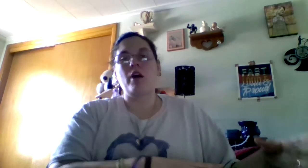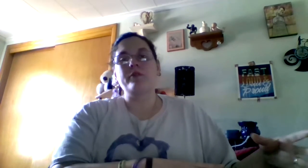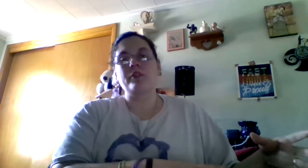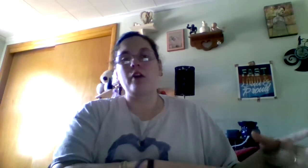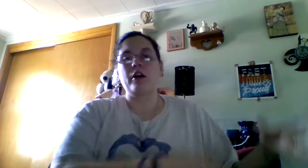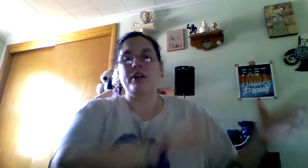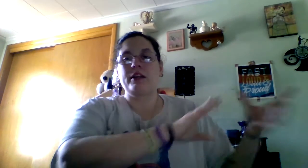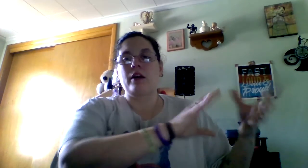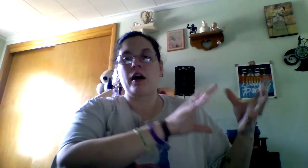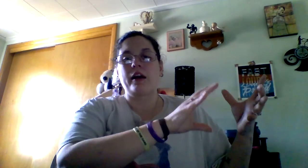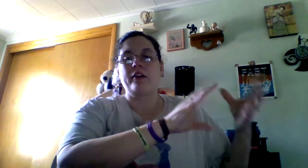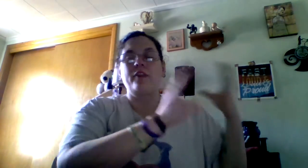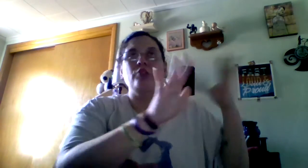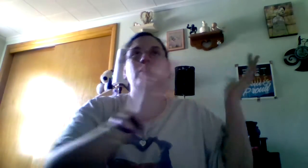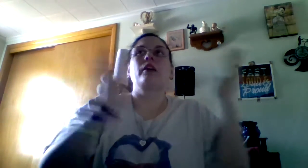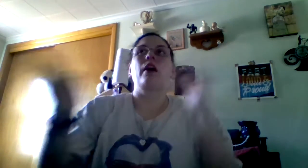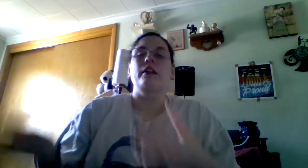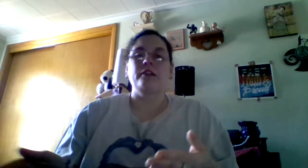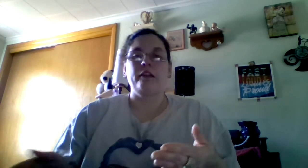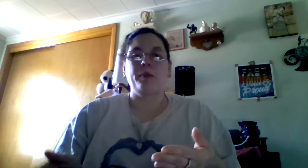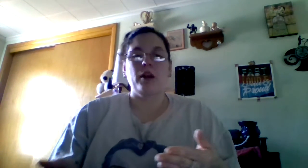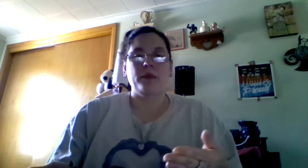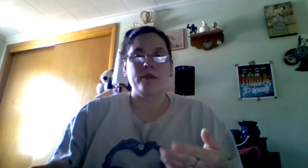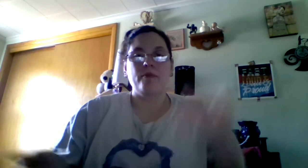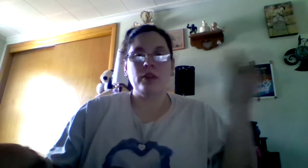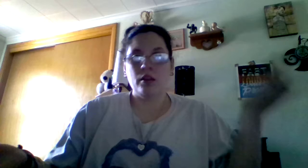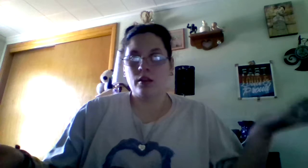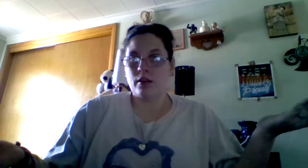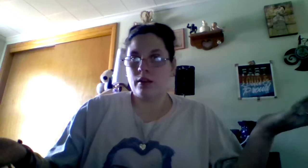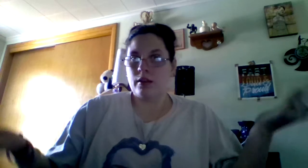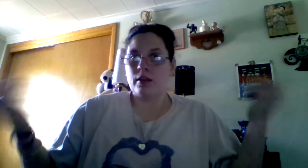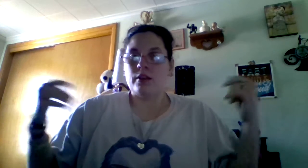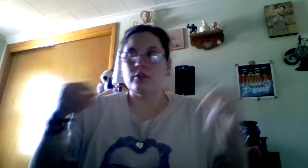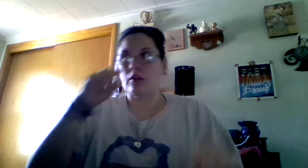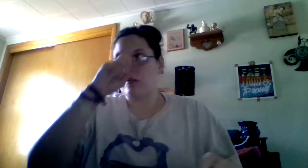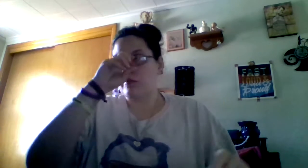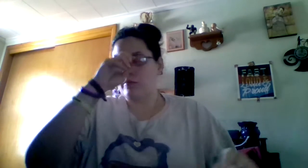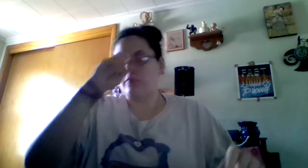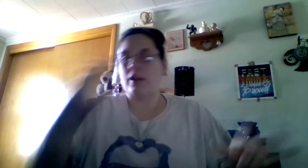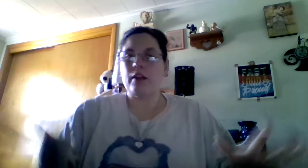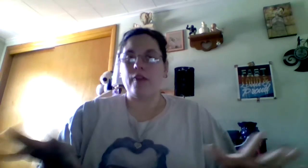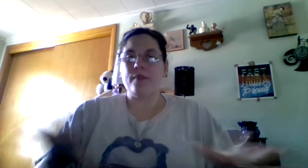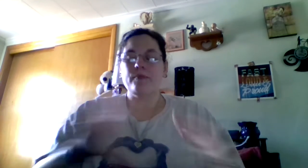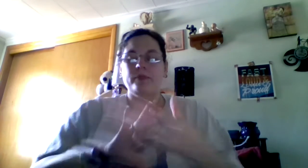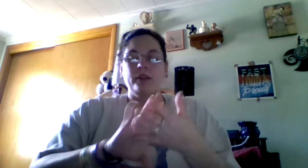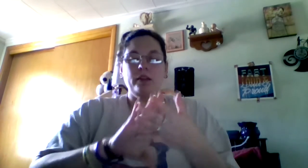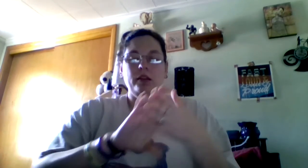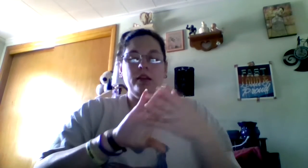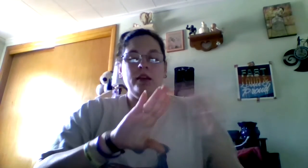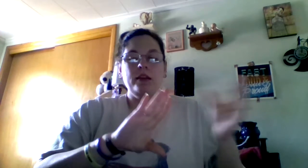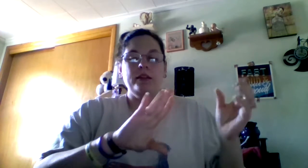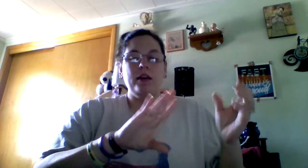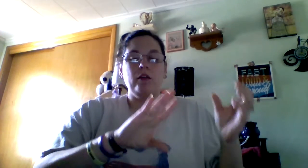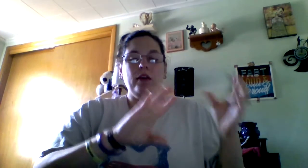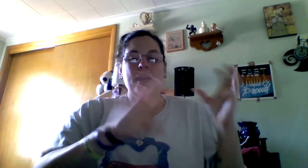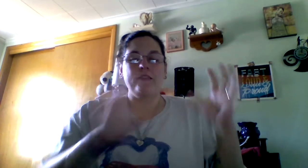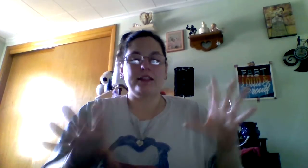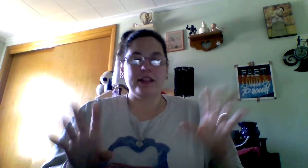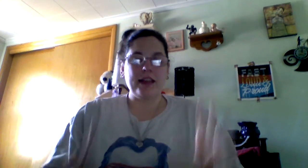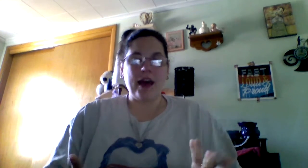for a while. Well, then, I eventually got it in the apartment. So, anyway. Now, having said that,